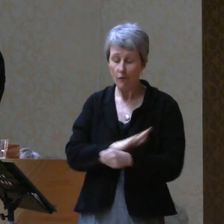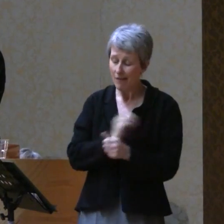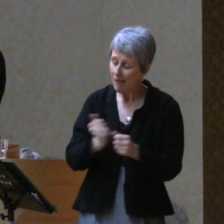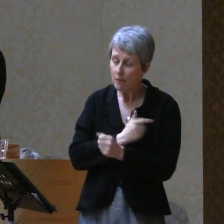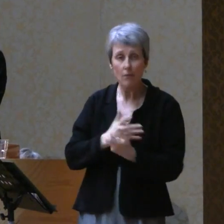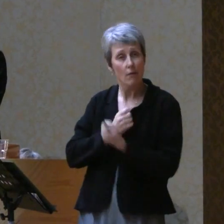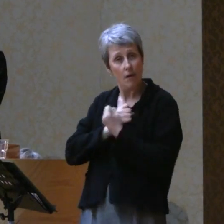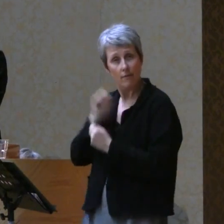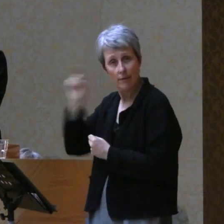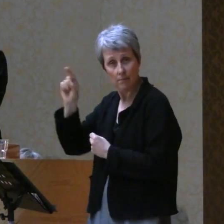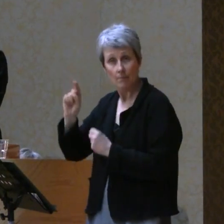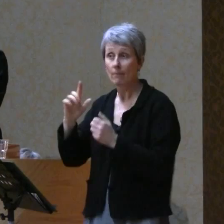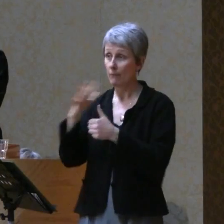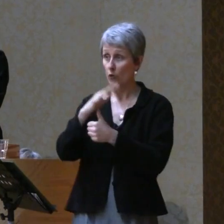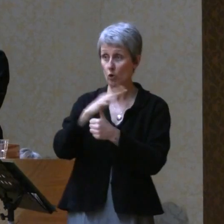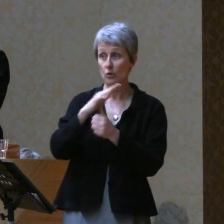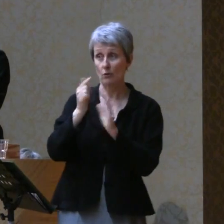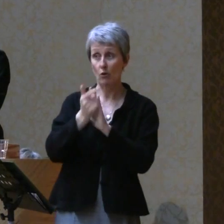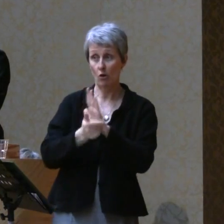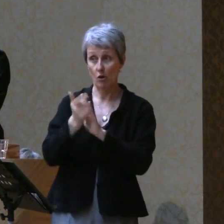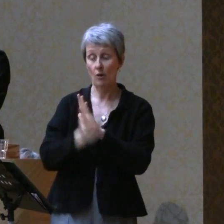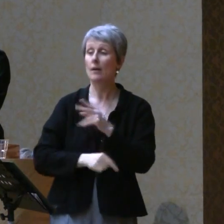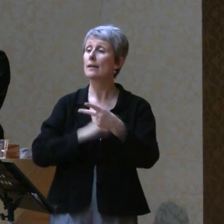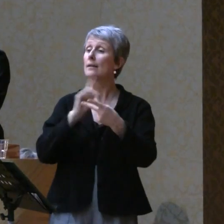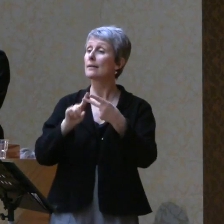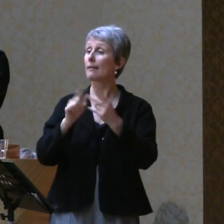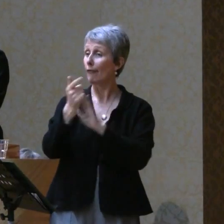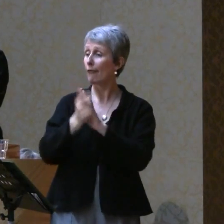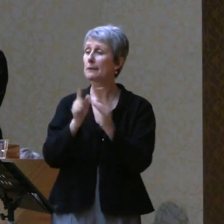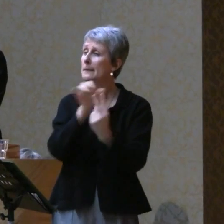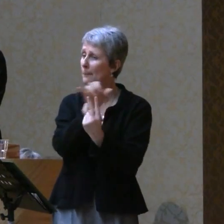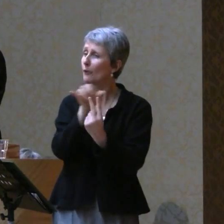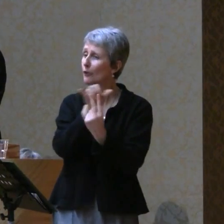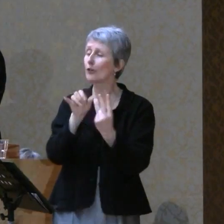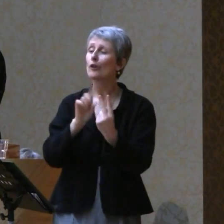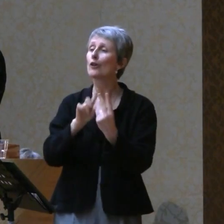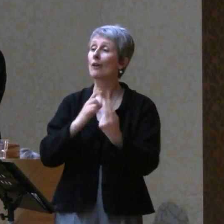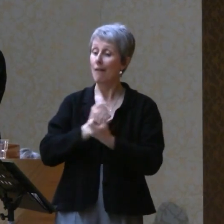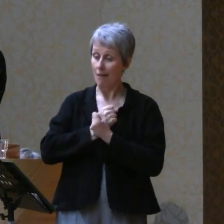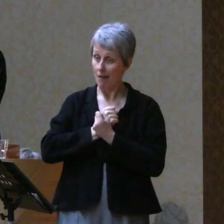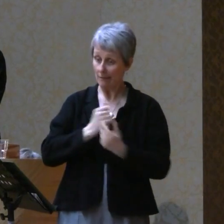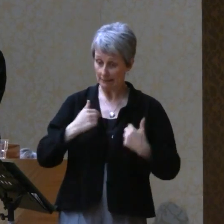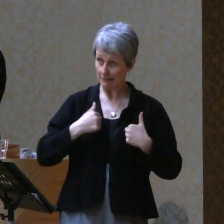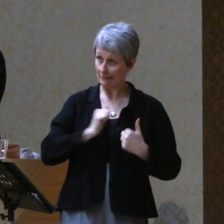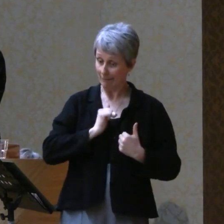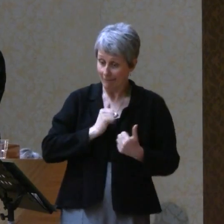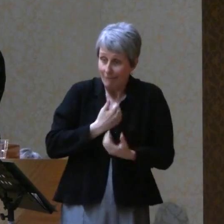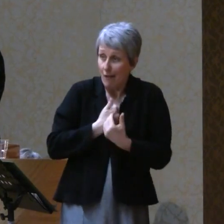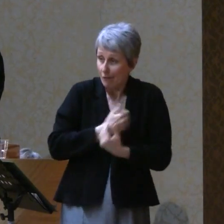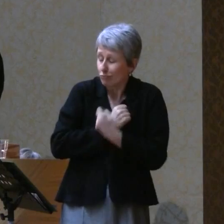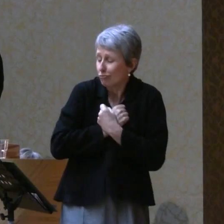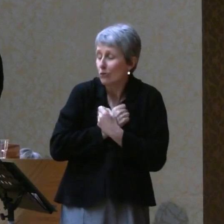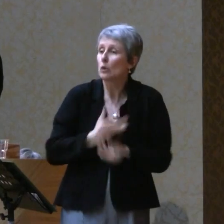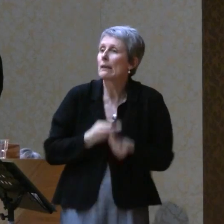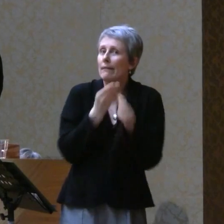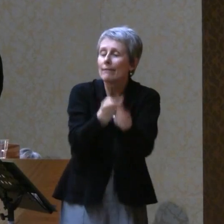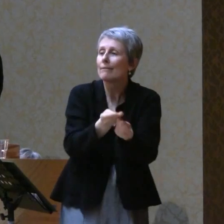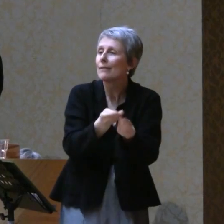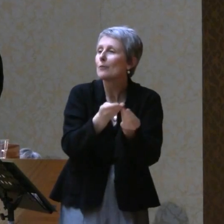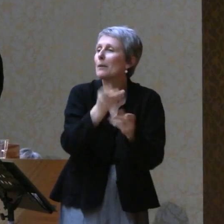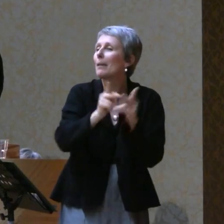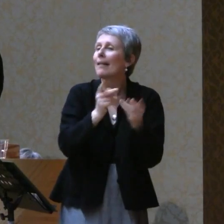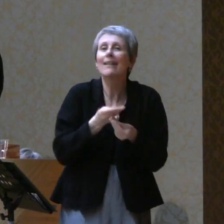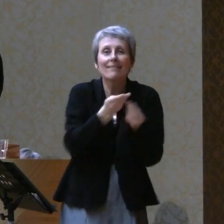greatest commandment. The second commandment is like it. Love your neighbor as yourself. All the